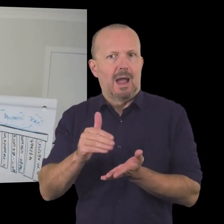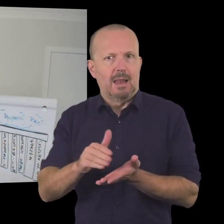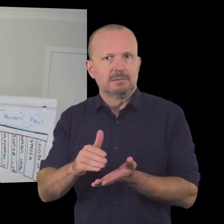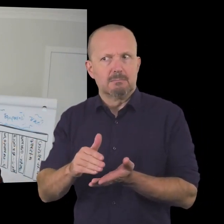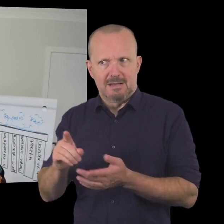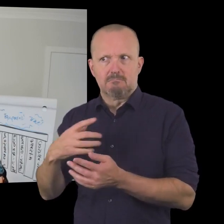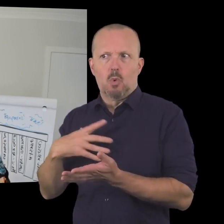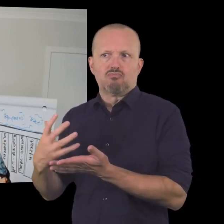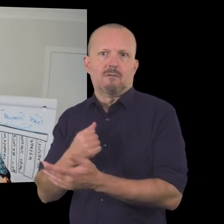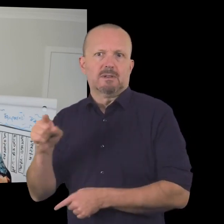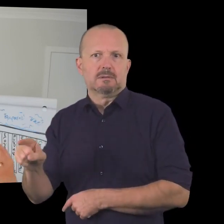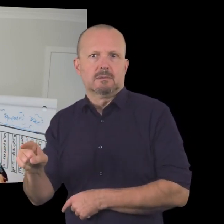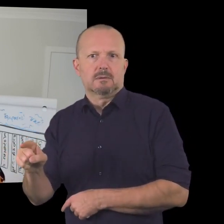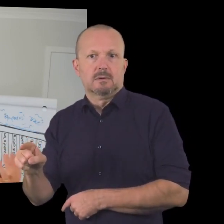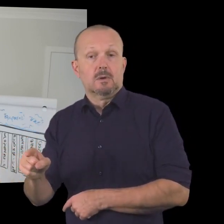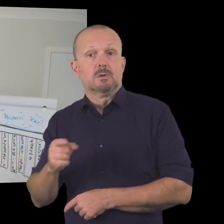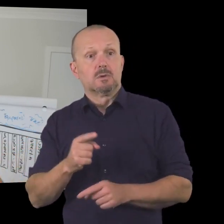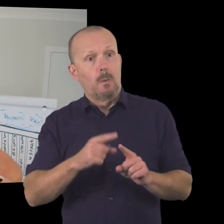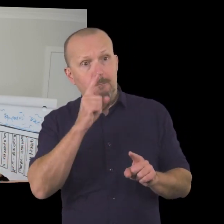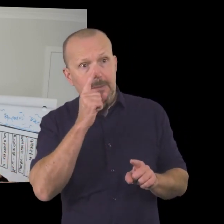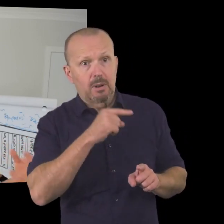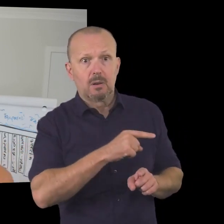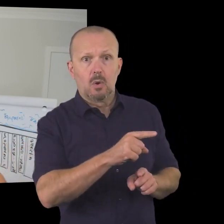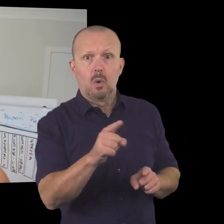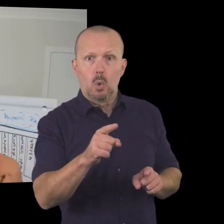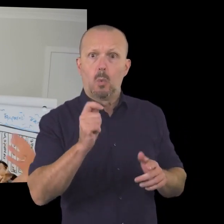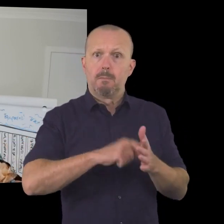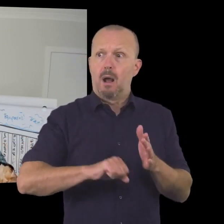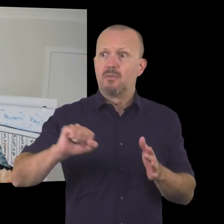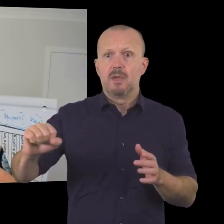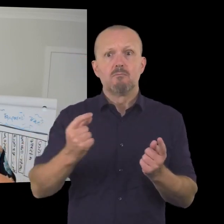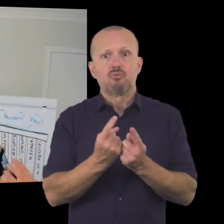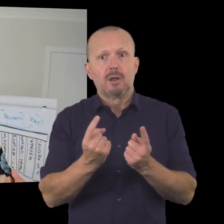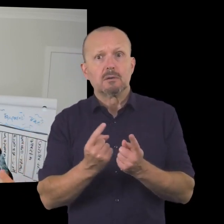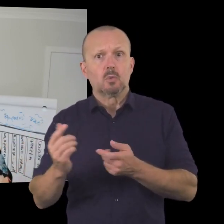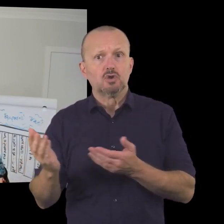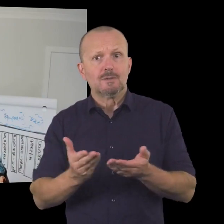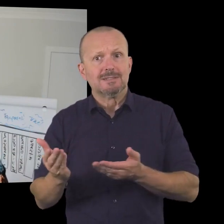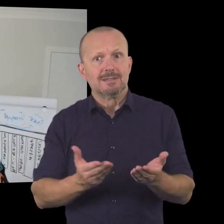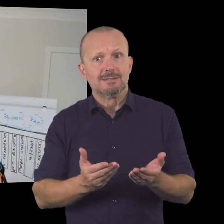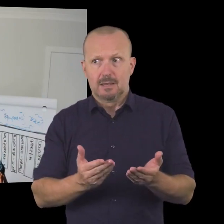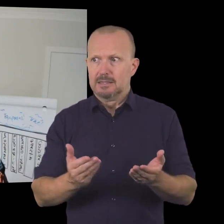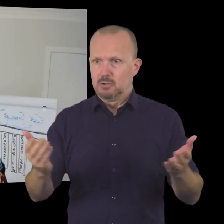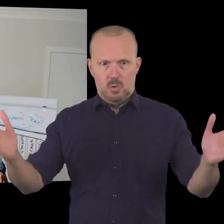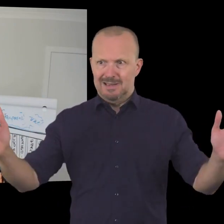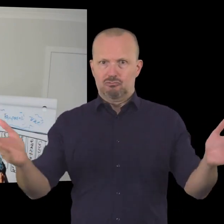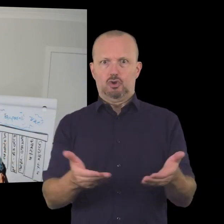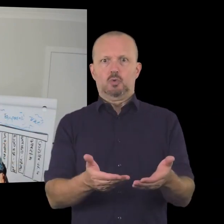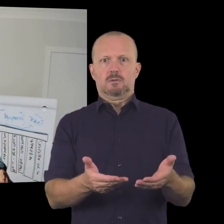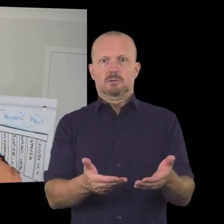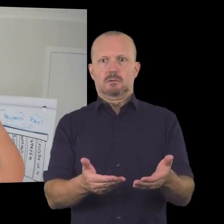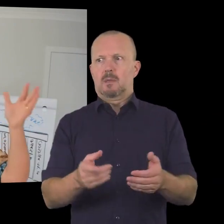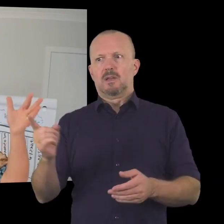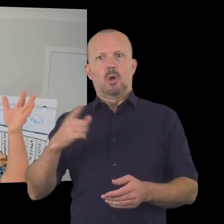way that they can do that is through getting exposure to the people who are most likely to buy their products or services so they're not looking for